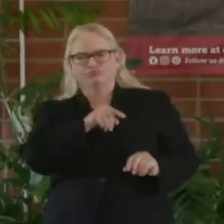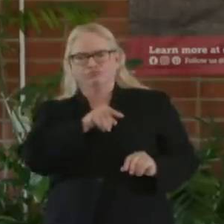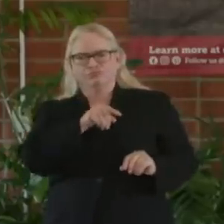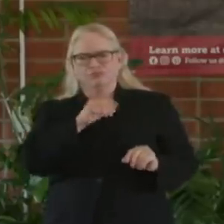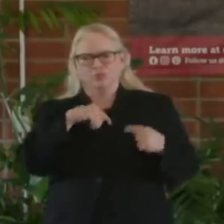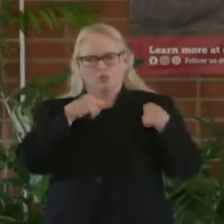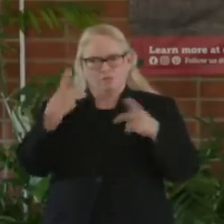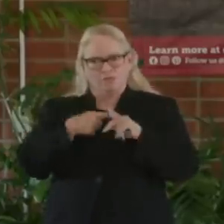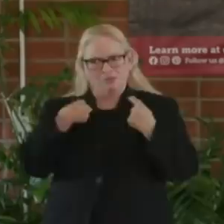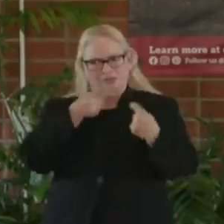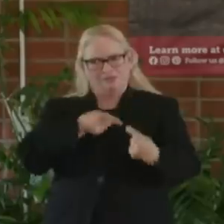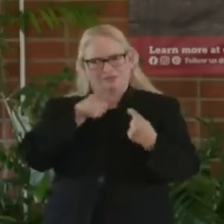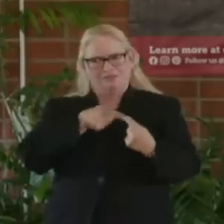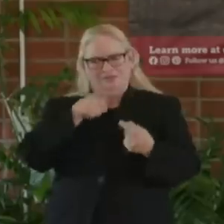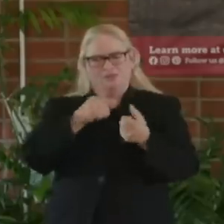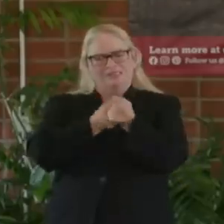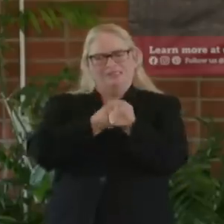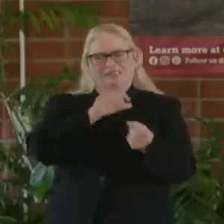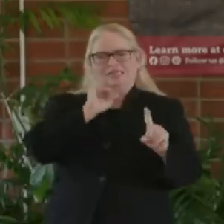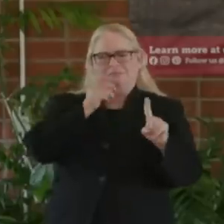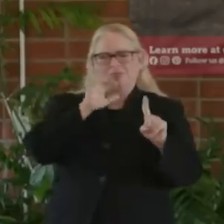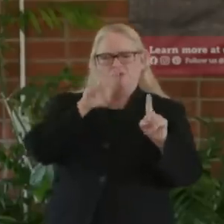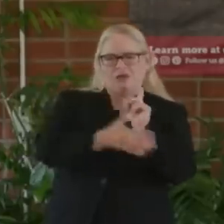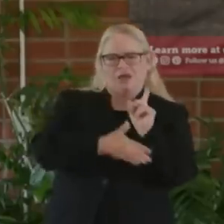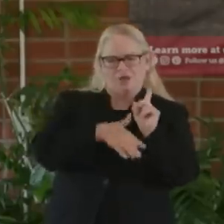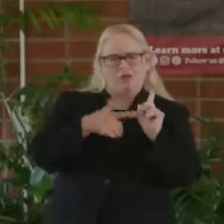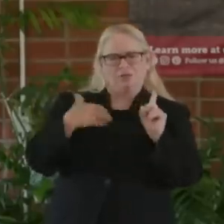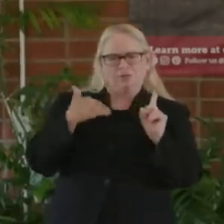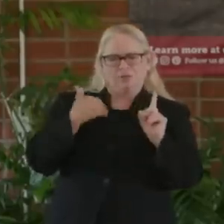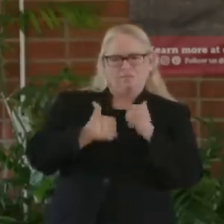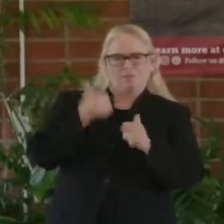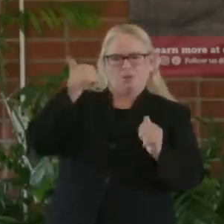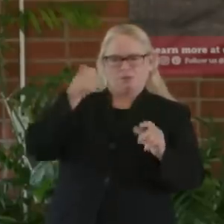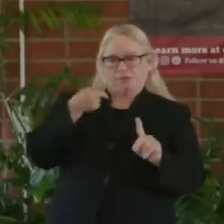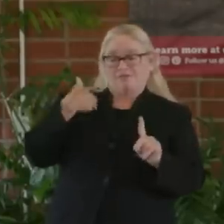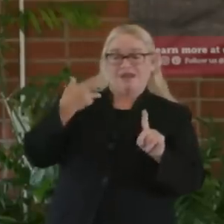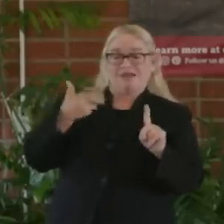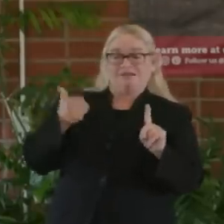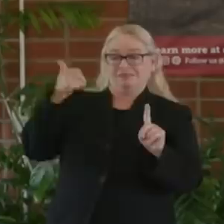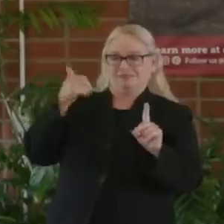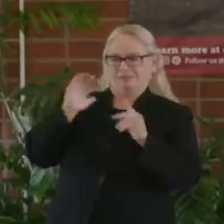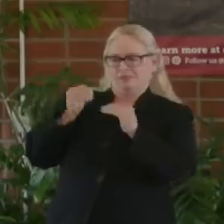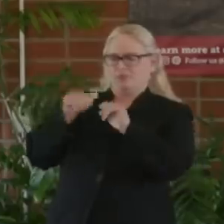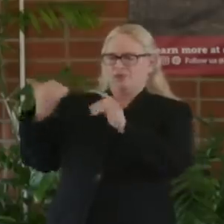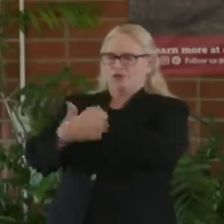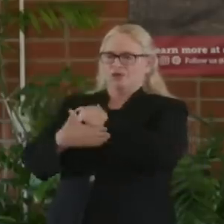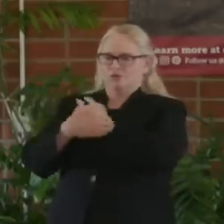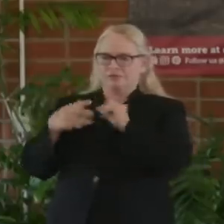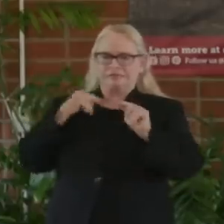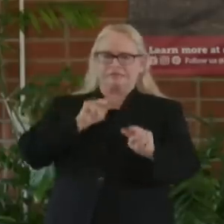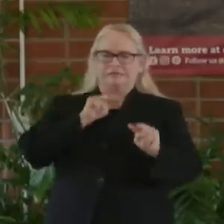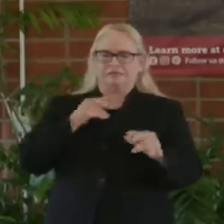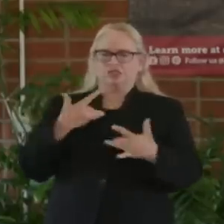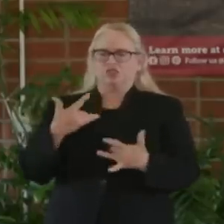spread that really flared up there disproportionately in that county. We were able